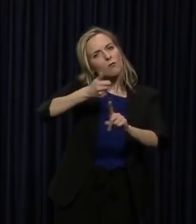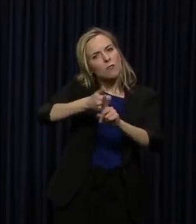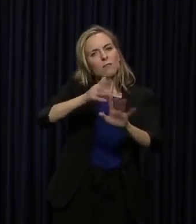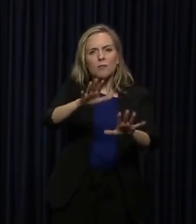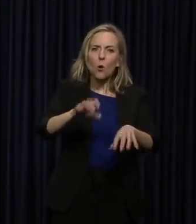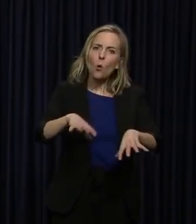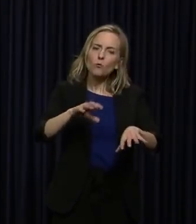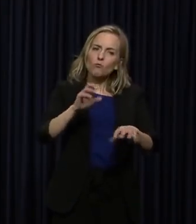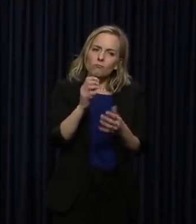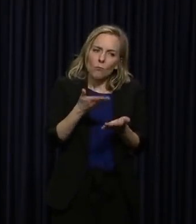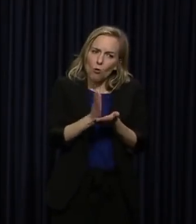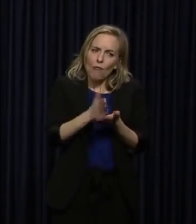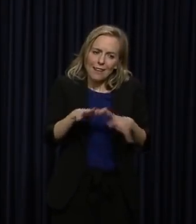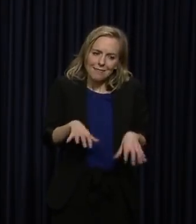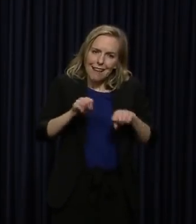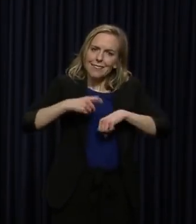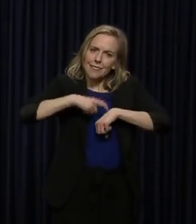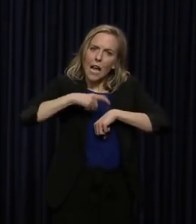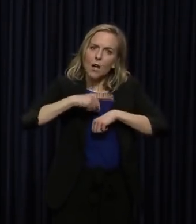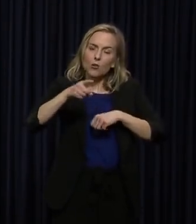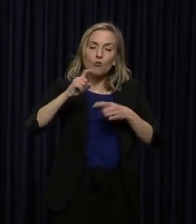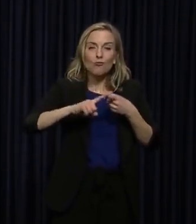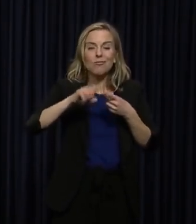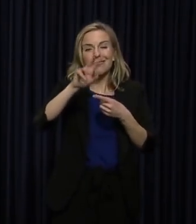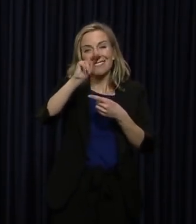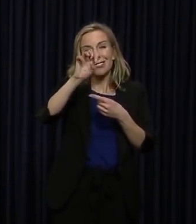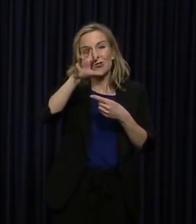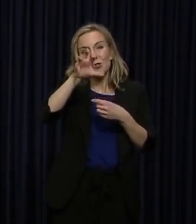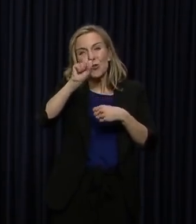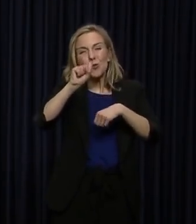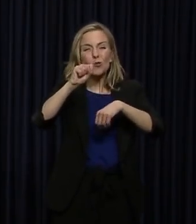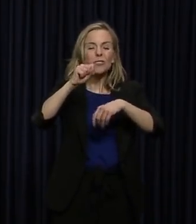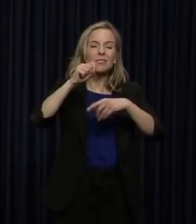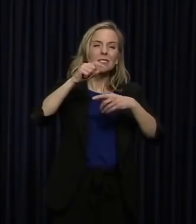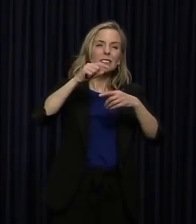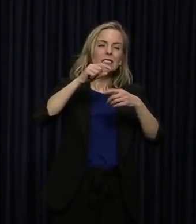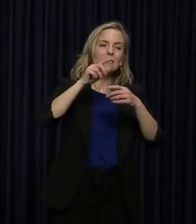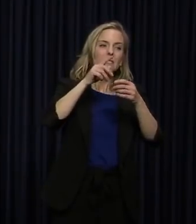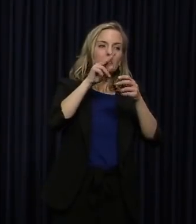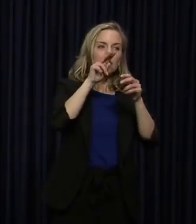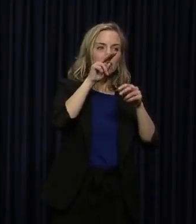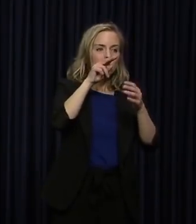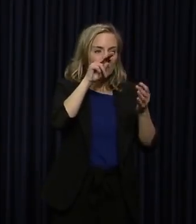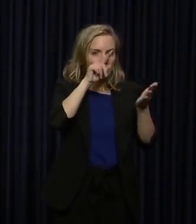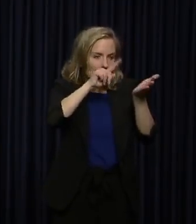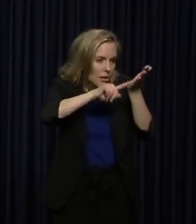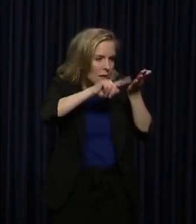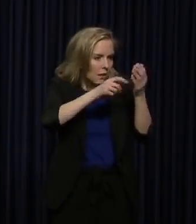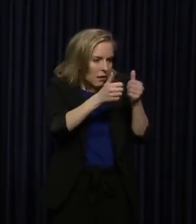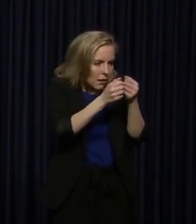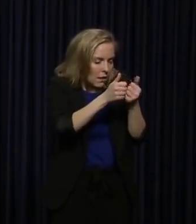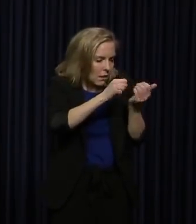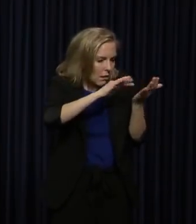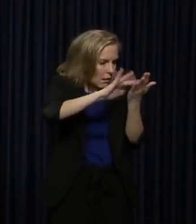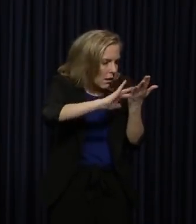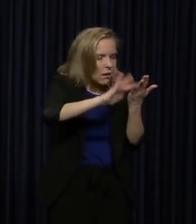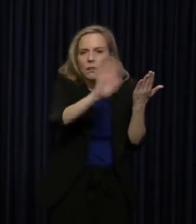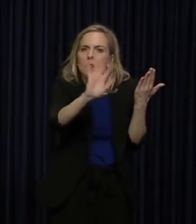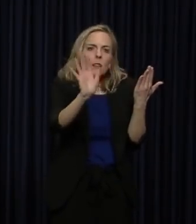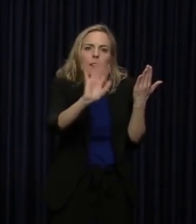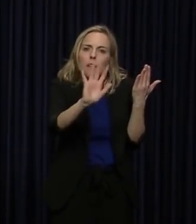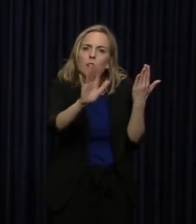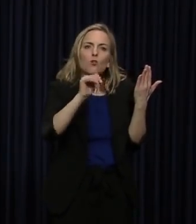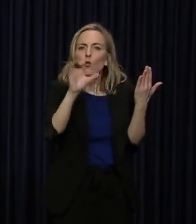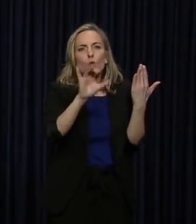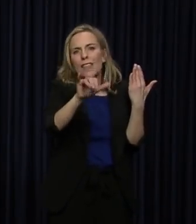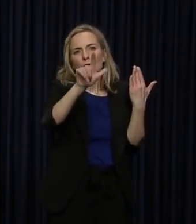It's okay to take time. You certainly should shut off the news at different times. Don't do this 24 hours a day, seven days a week. I know